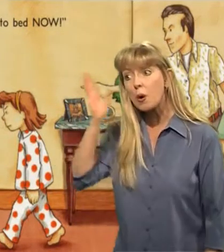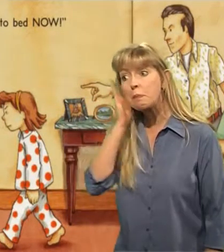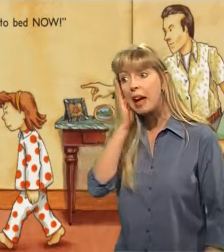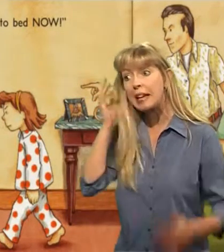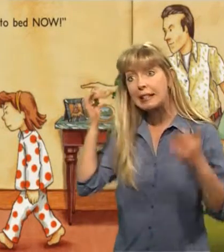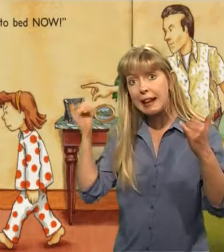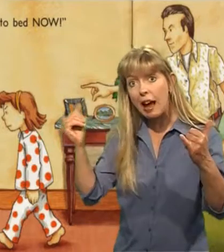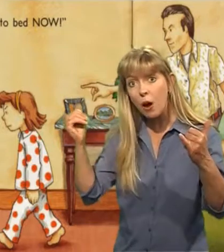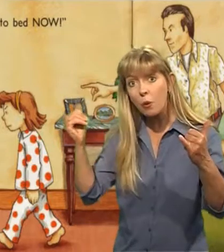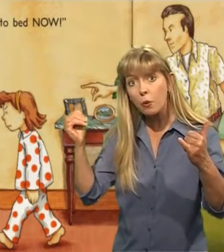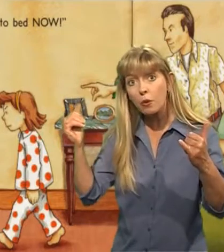Go to bed now.